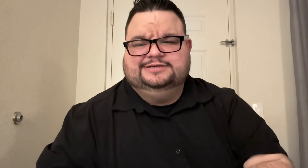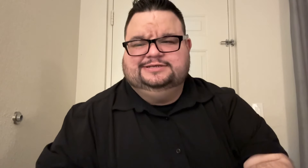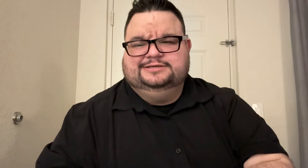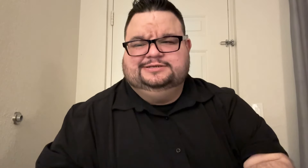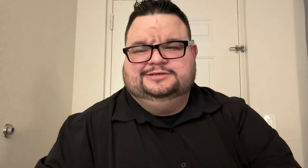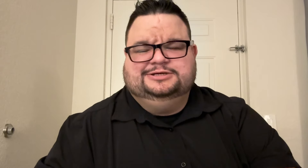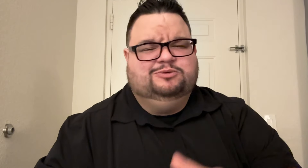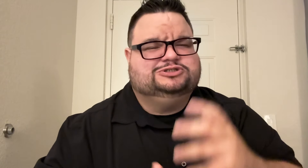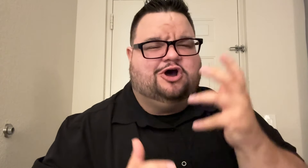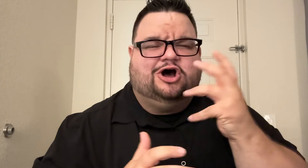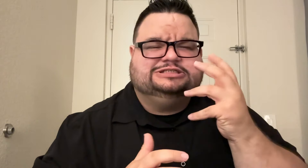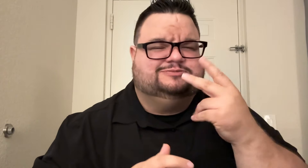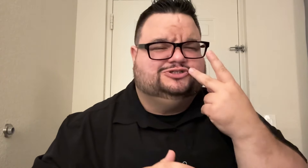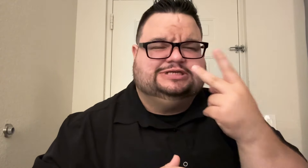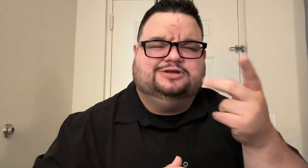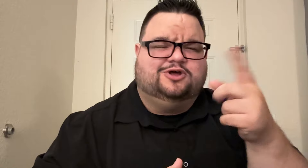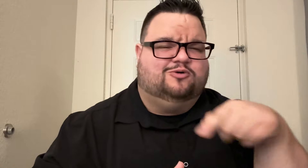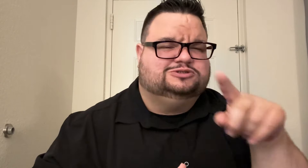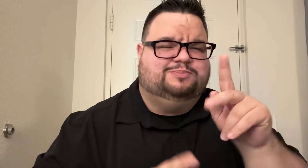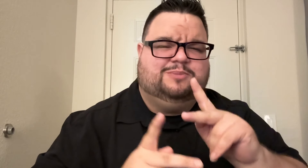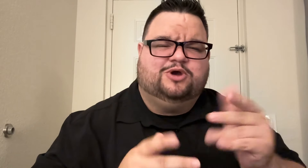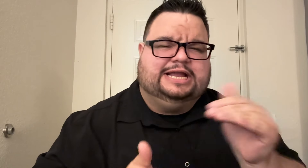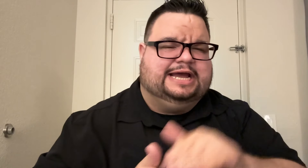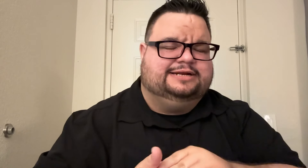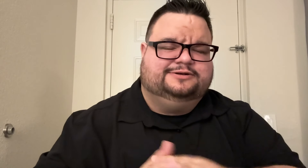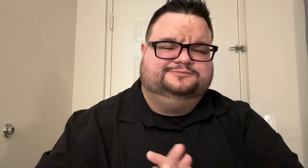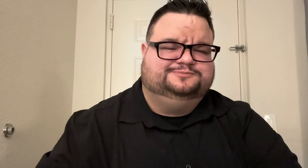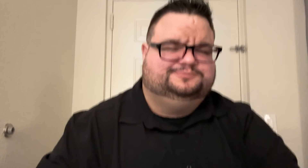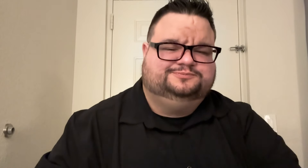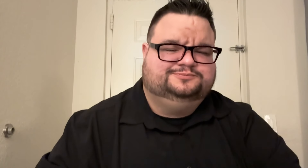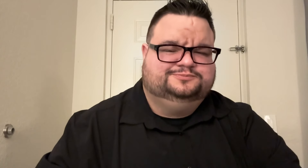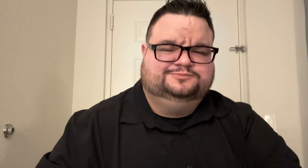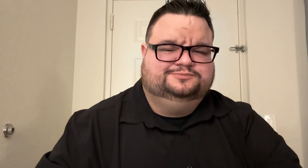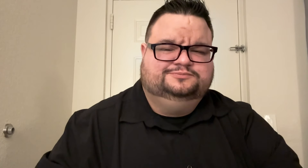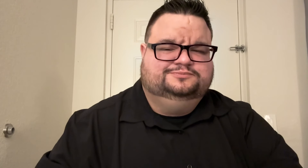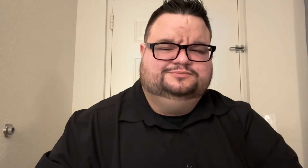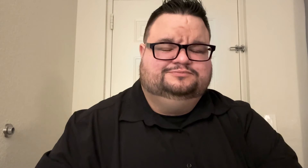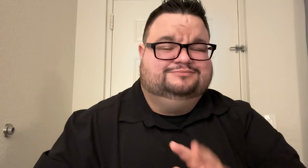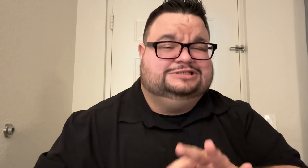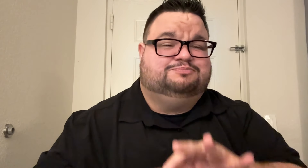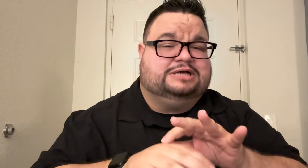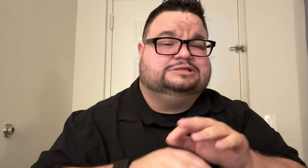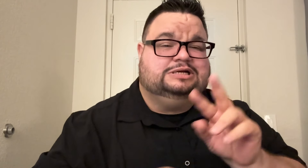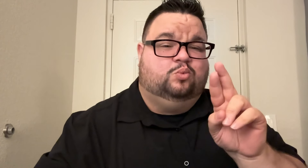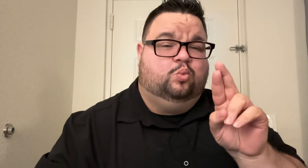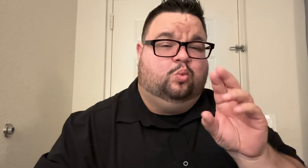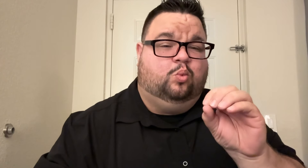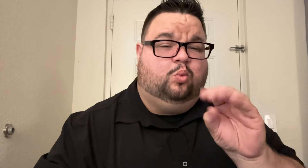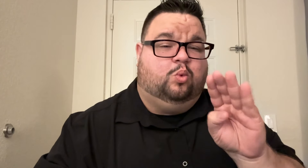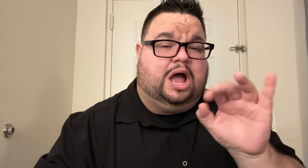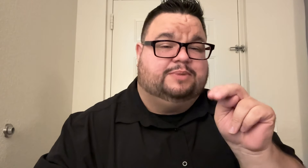It was awesome to see those people again. And especially Robin,